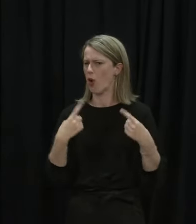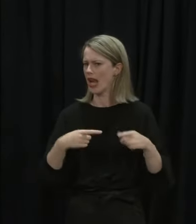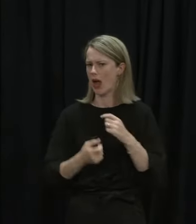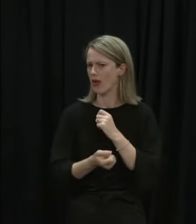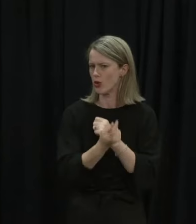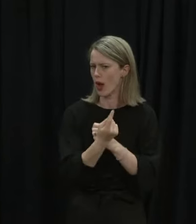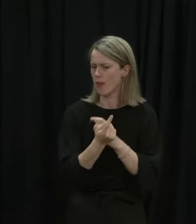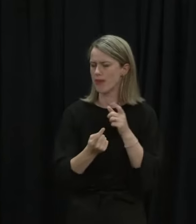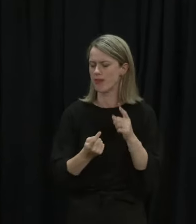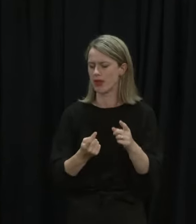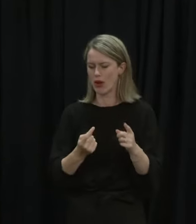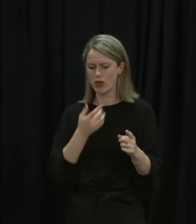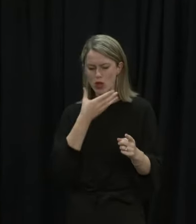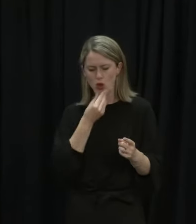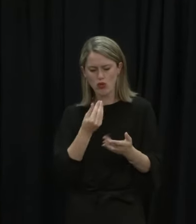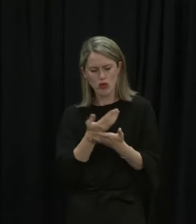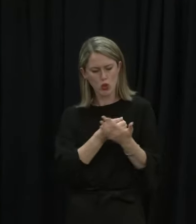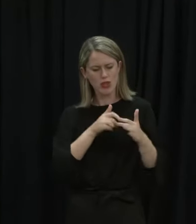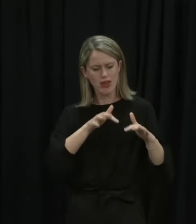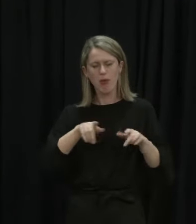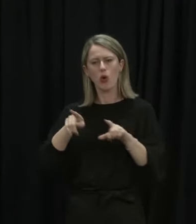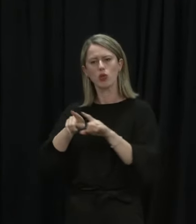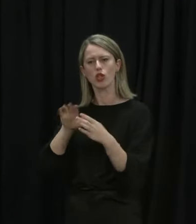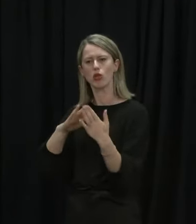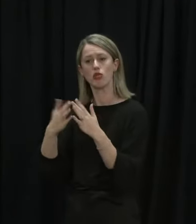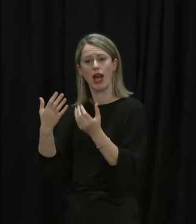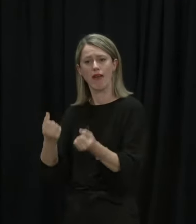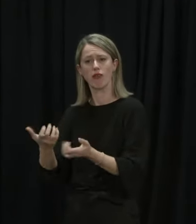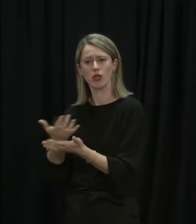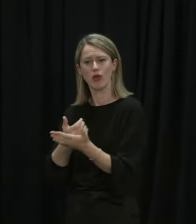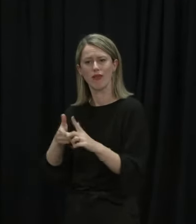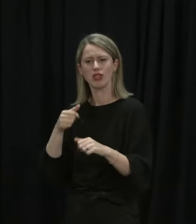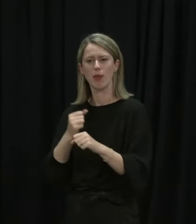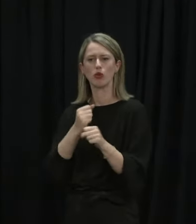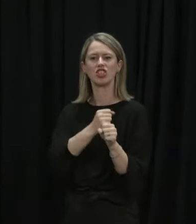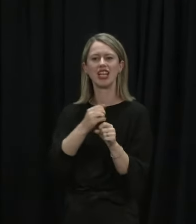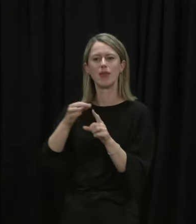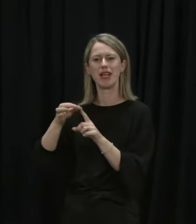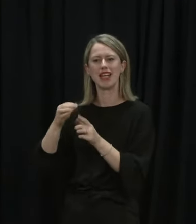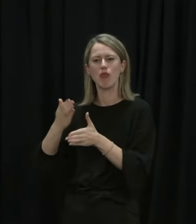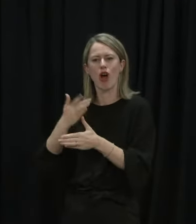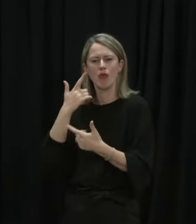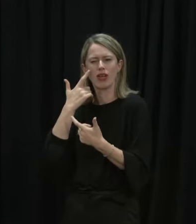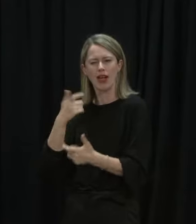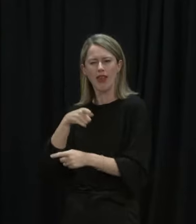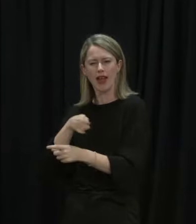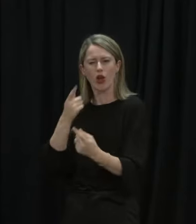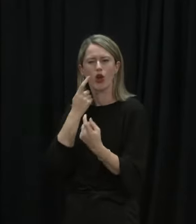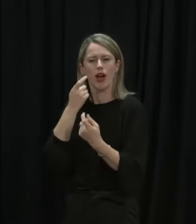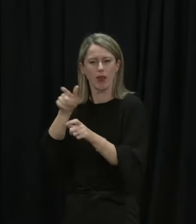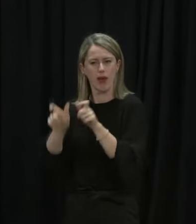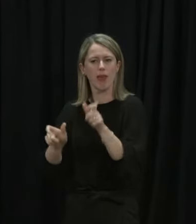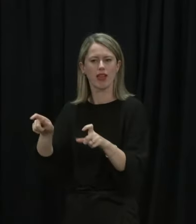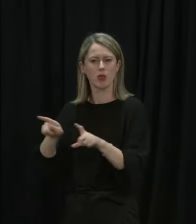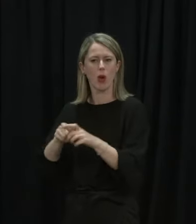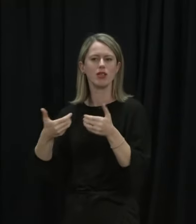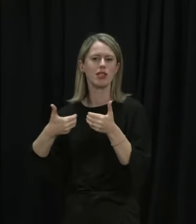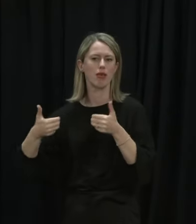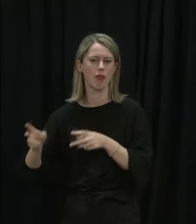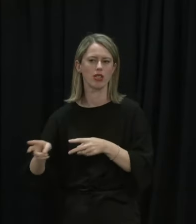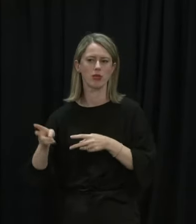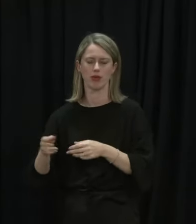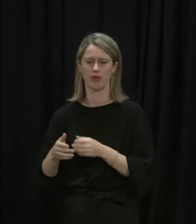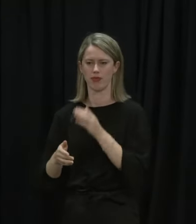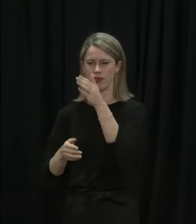use the resource that is available in the hospitals, but also in the community through our primary care providers to look after as many people as possible outside of hospital.